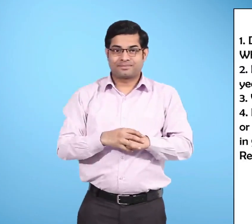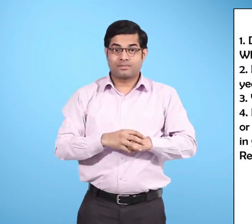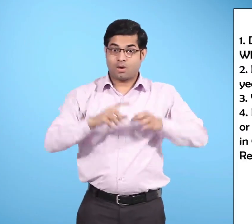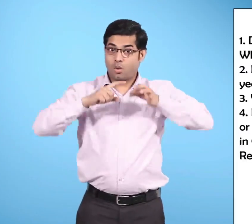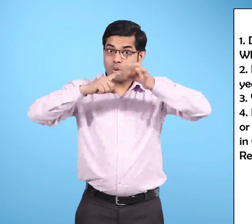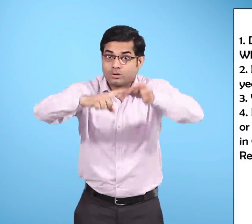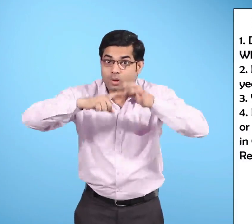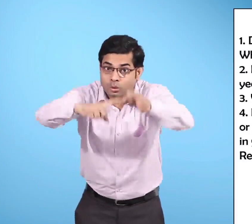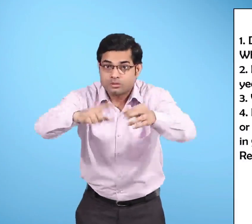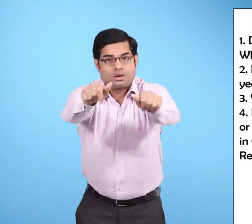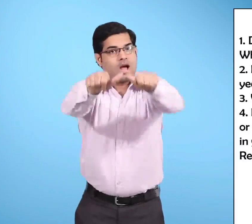Answer these questions